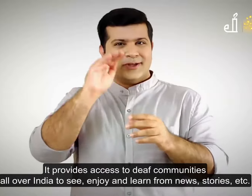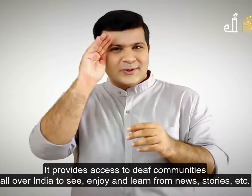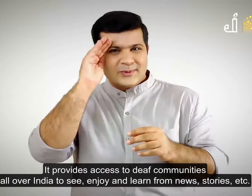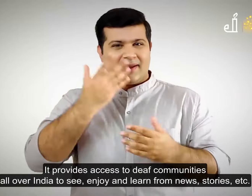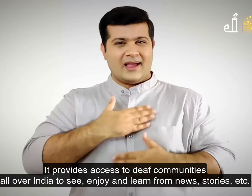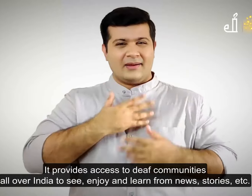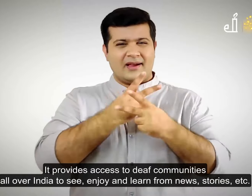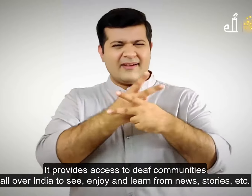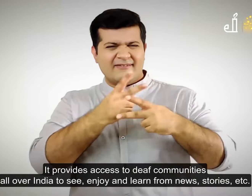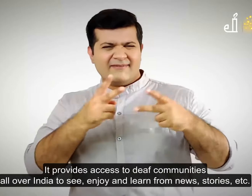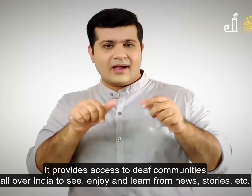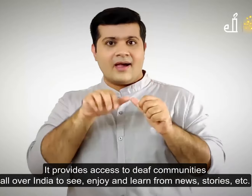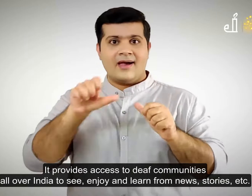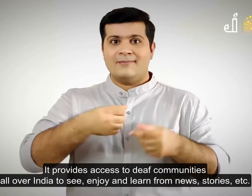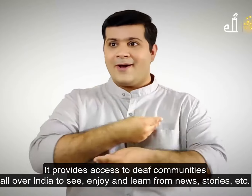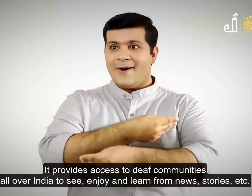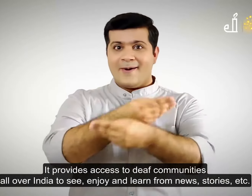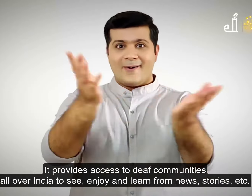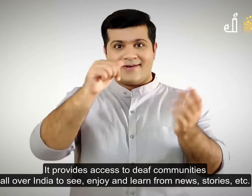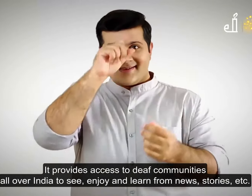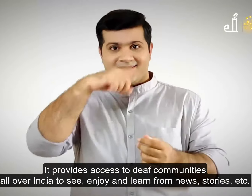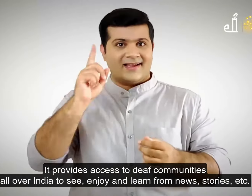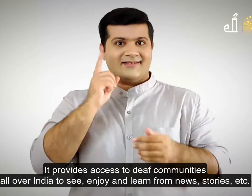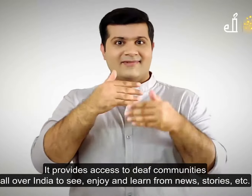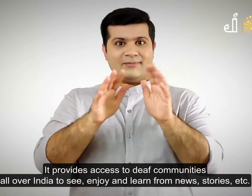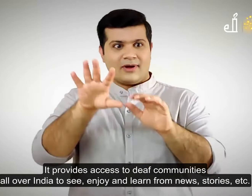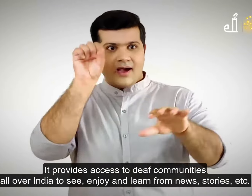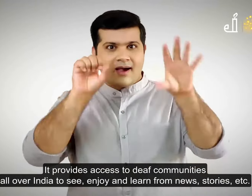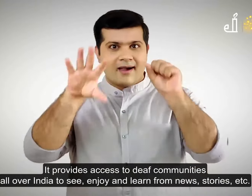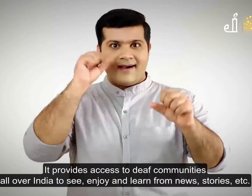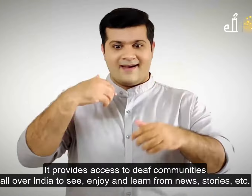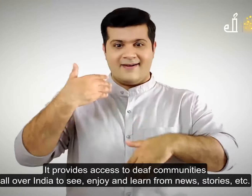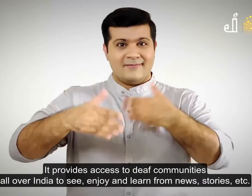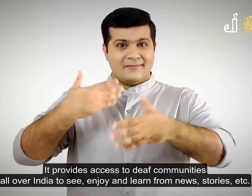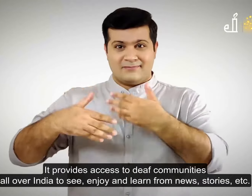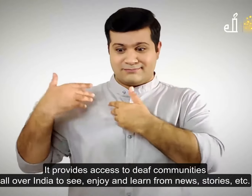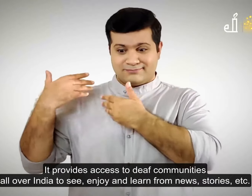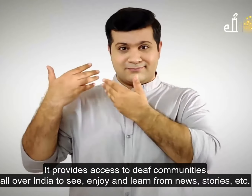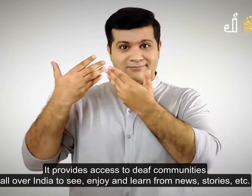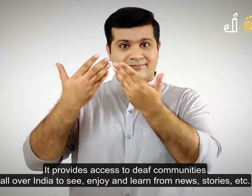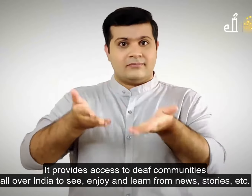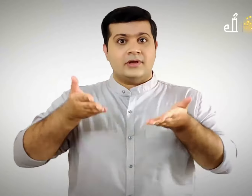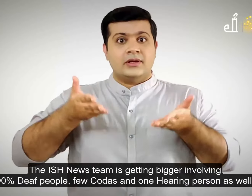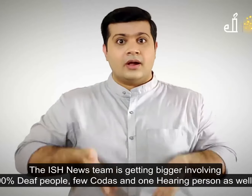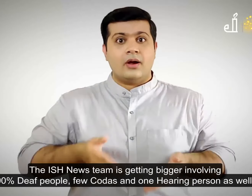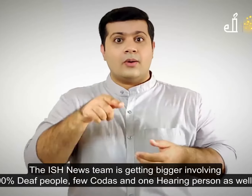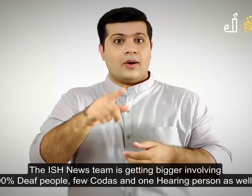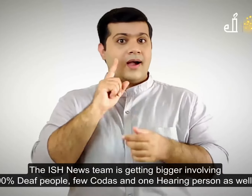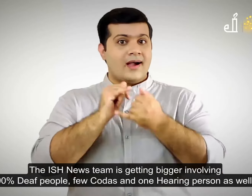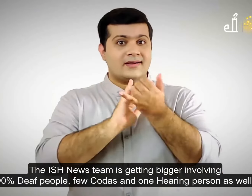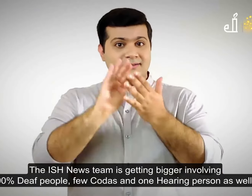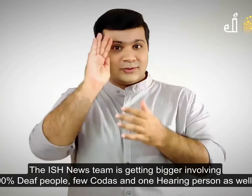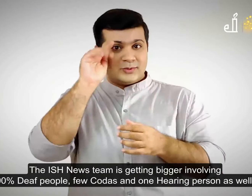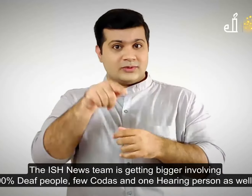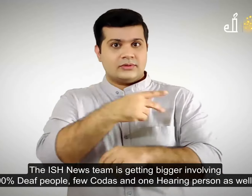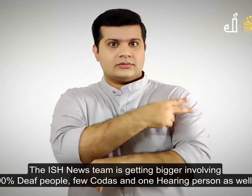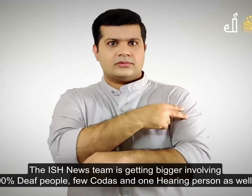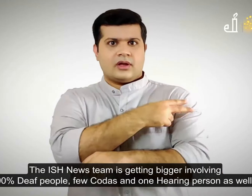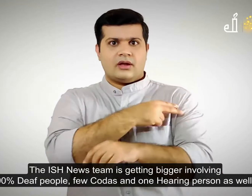It provides access to deaf communities all over India to see enjoy and learn from news stories etc. The ISH news team is getting